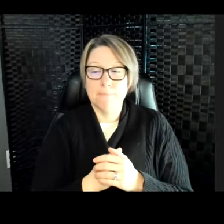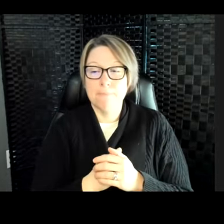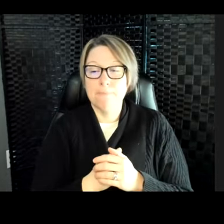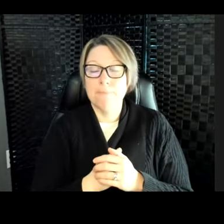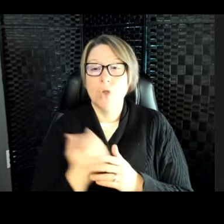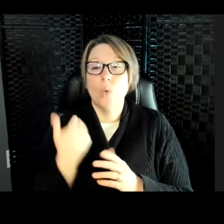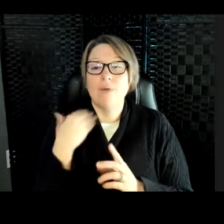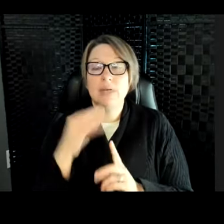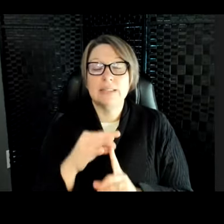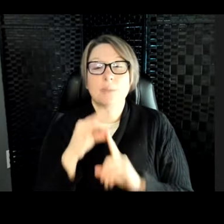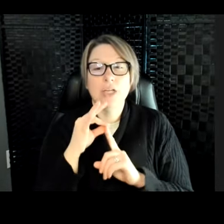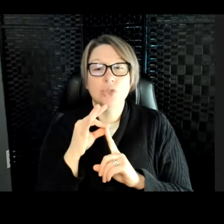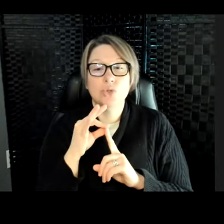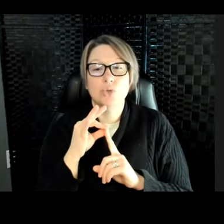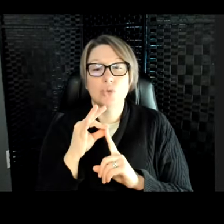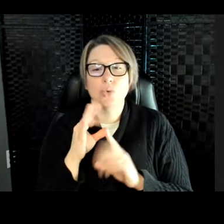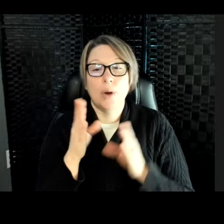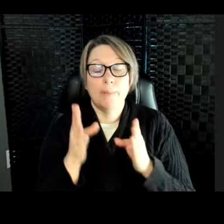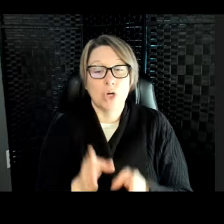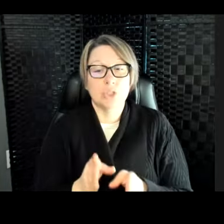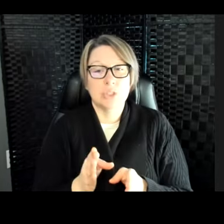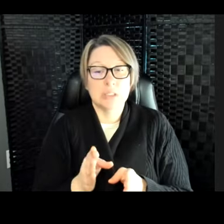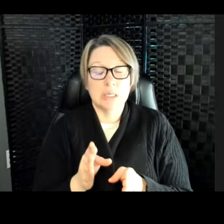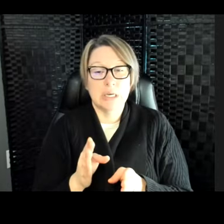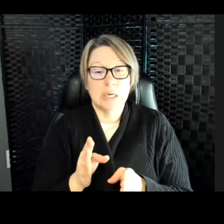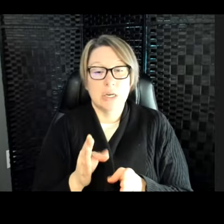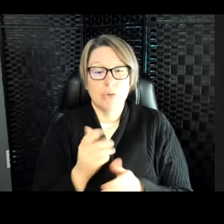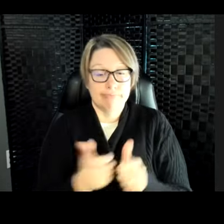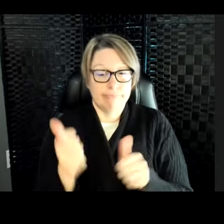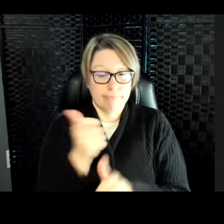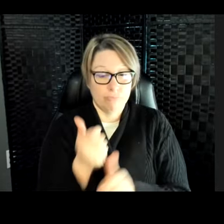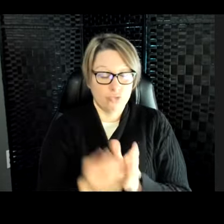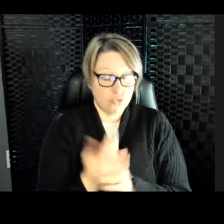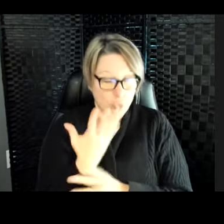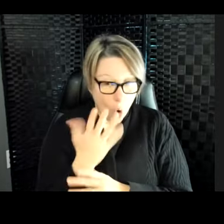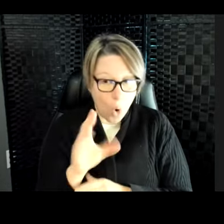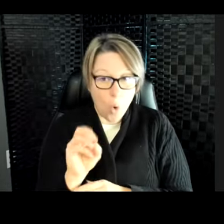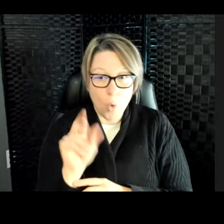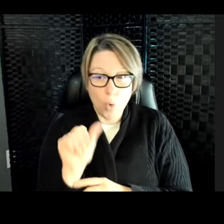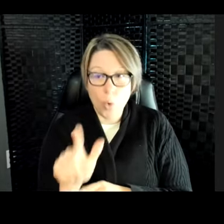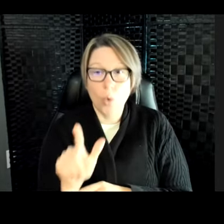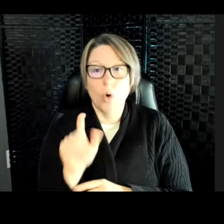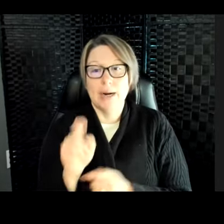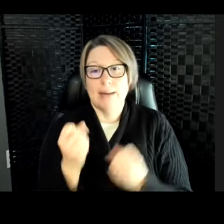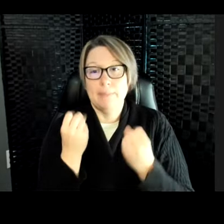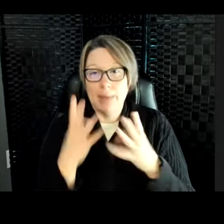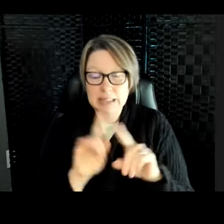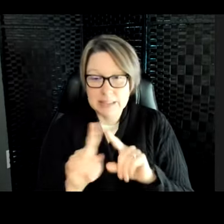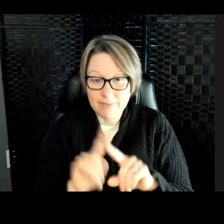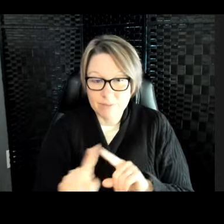person who is in charge of growing the coral. And they need a lot of different things, like just the right light, just the right